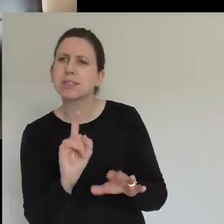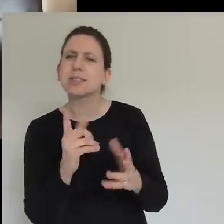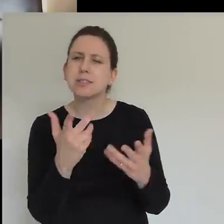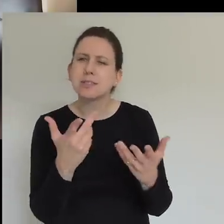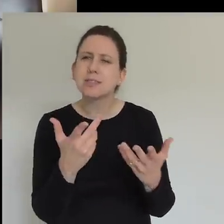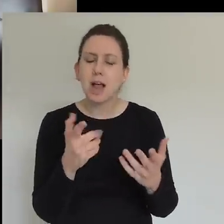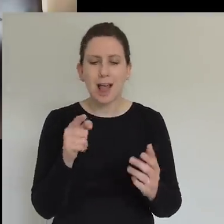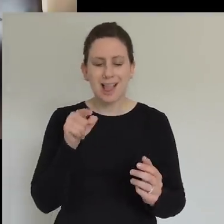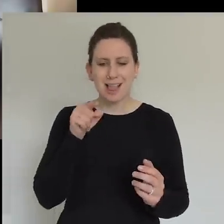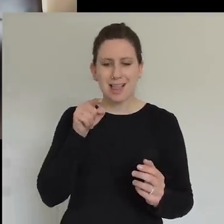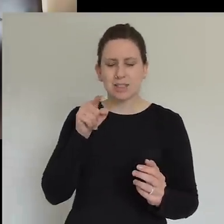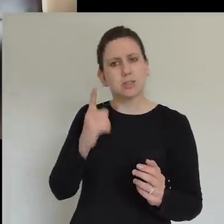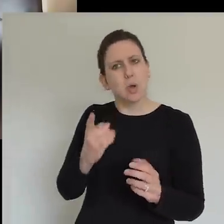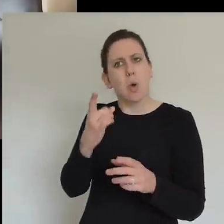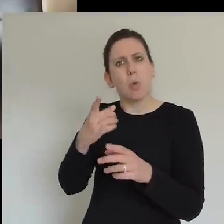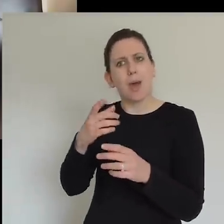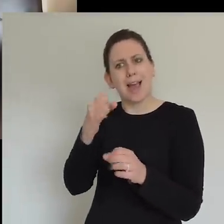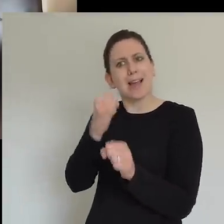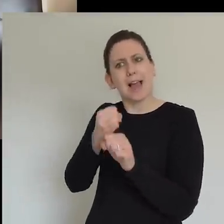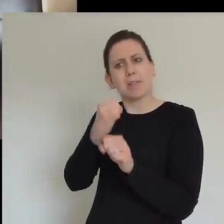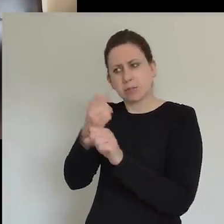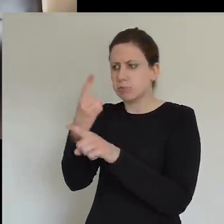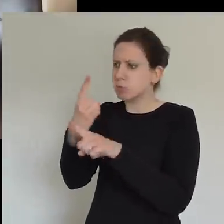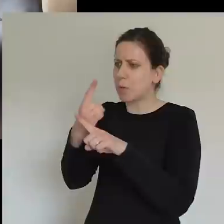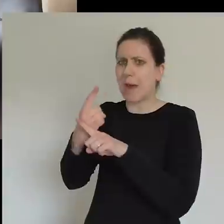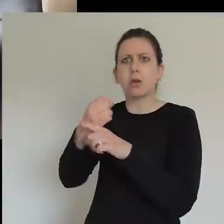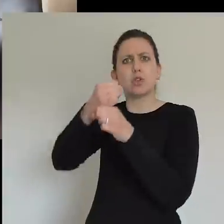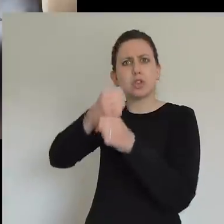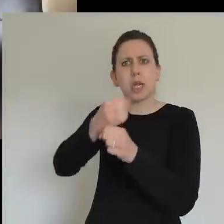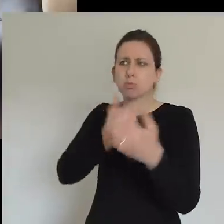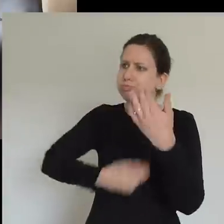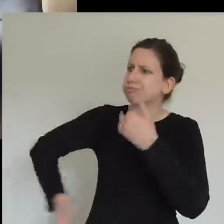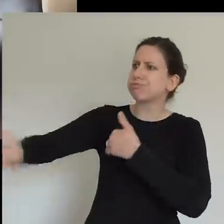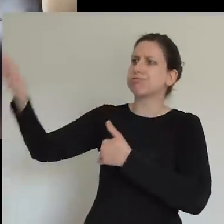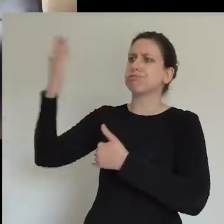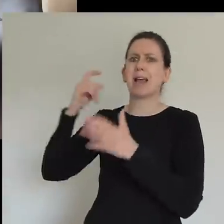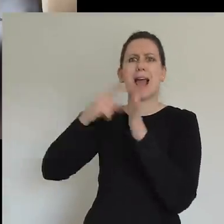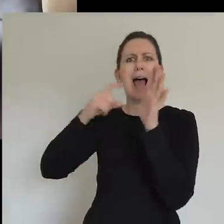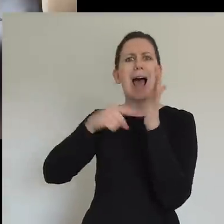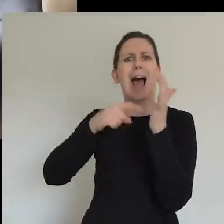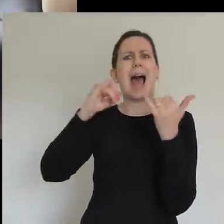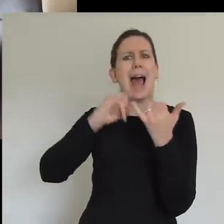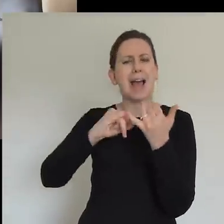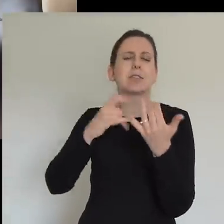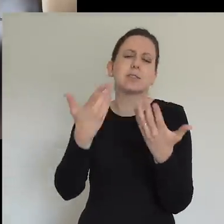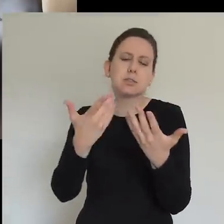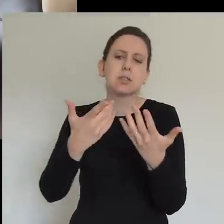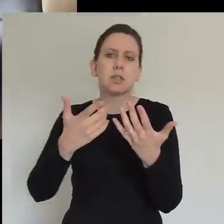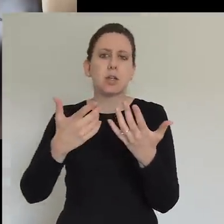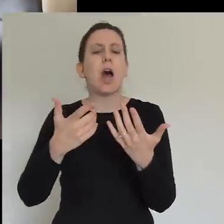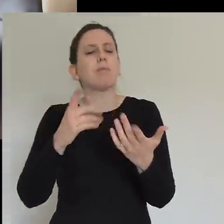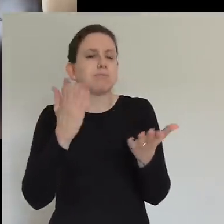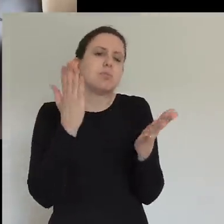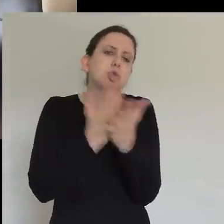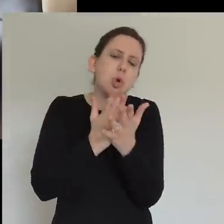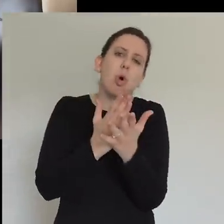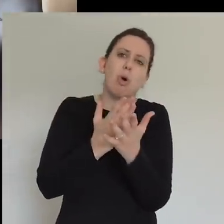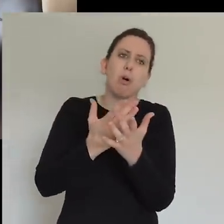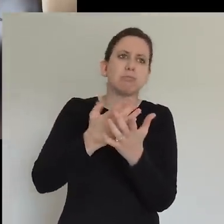we need to grab hold of again. I'm sure we're all doing it, like breaking bread, having fellowship reigns and hearing teaching. But actually that those were the